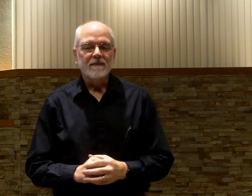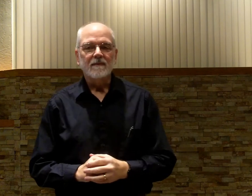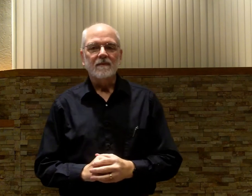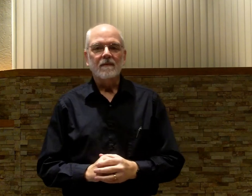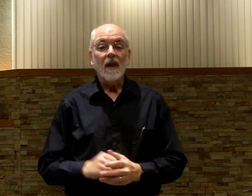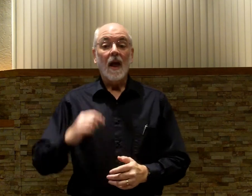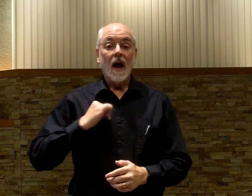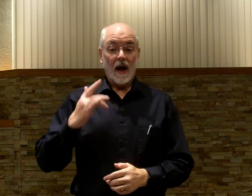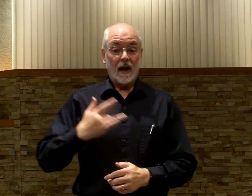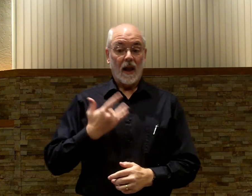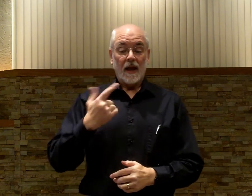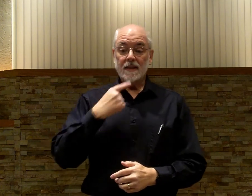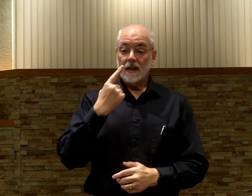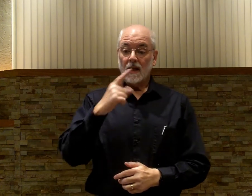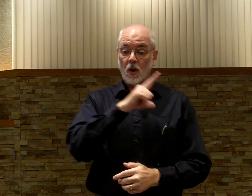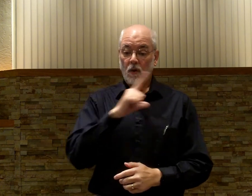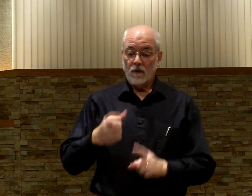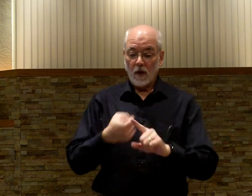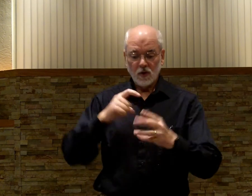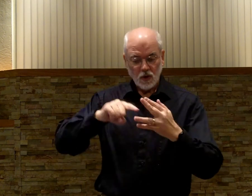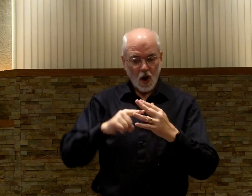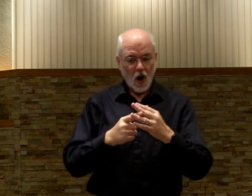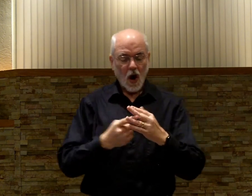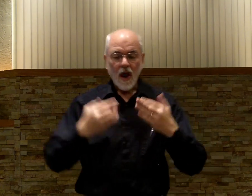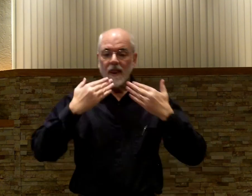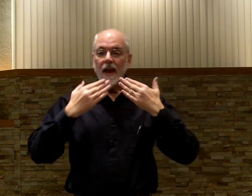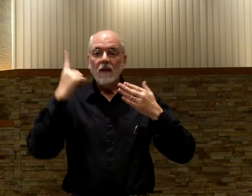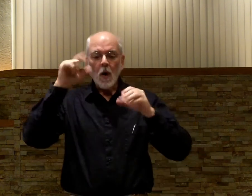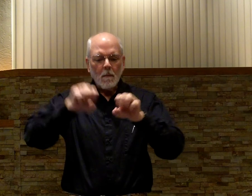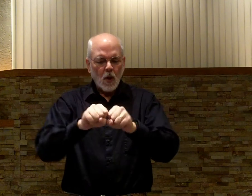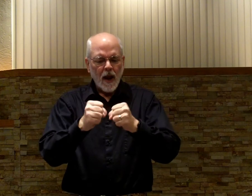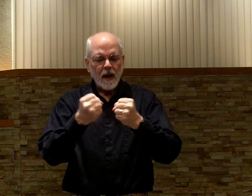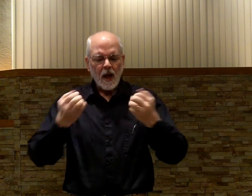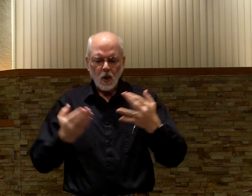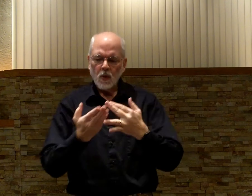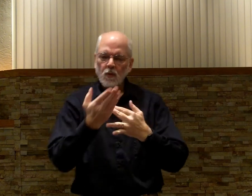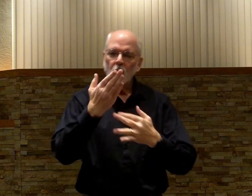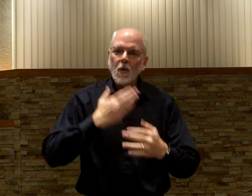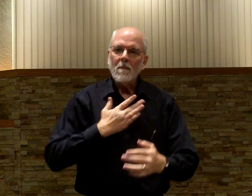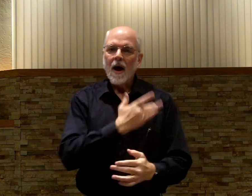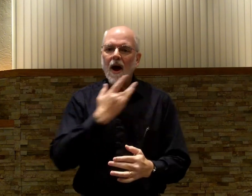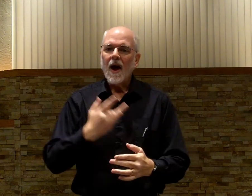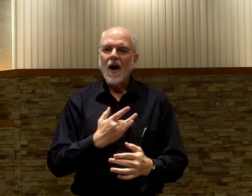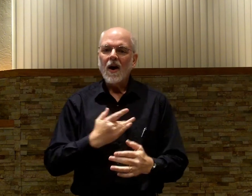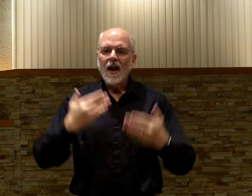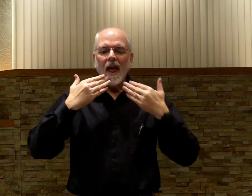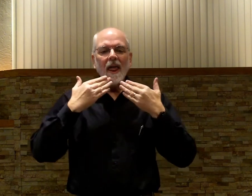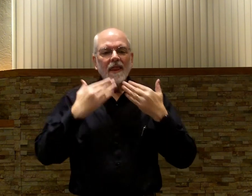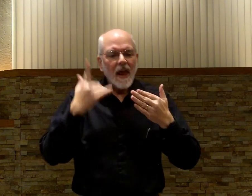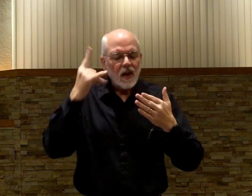I'd like to say, Lord, from the start, thank you for breaking through my heart. Thank